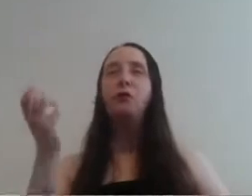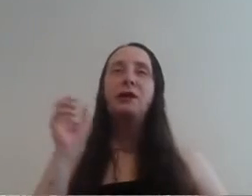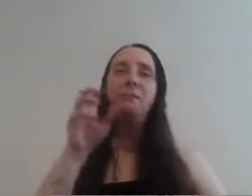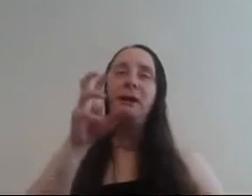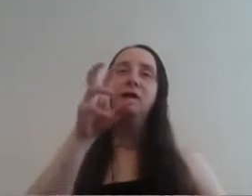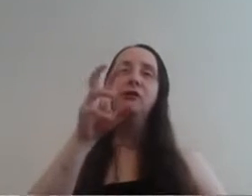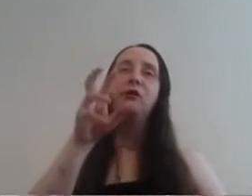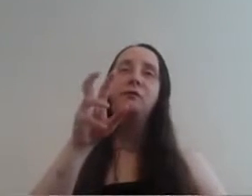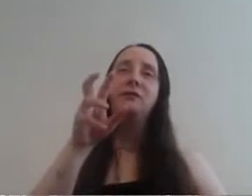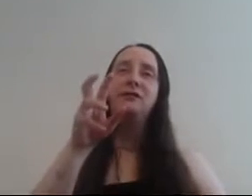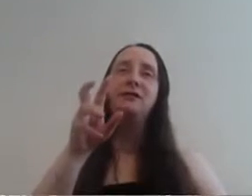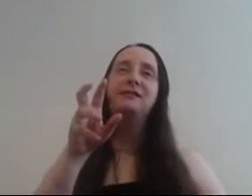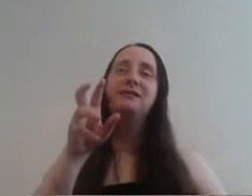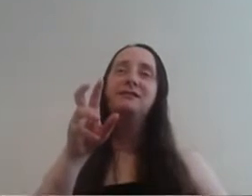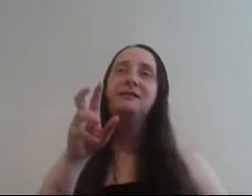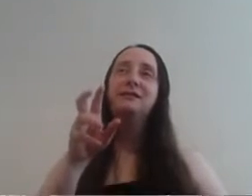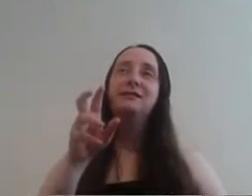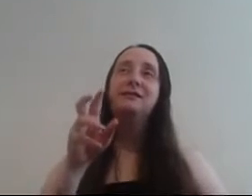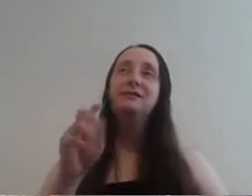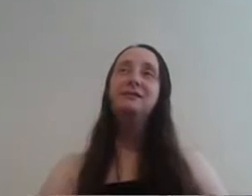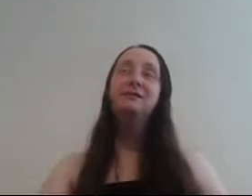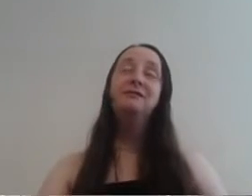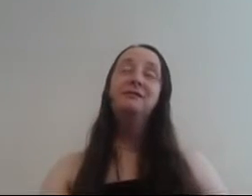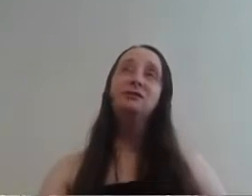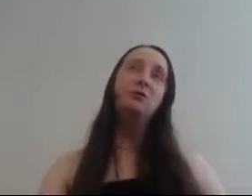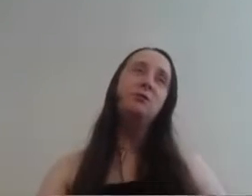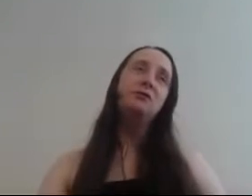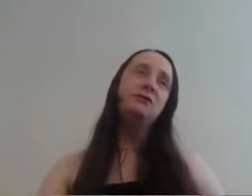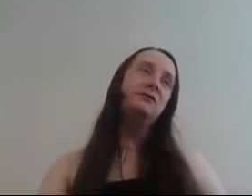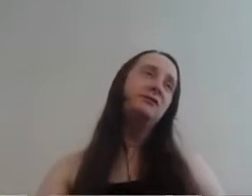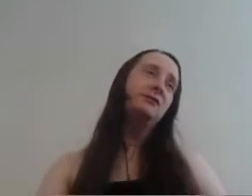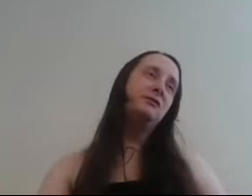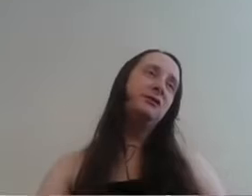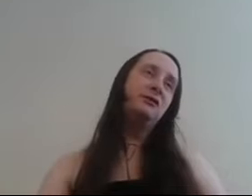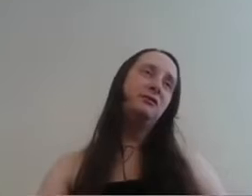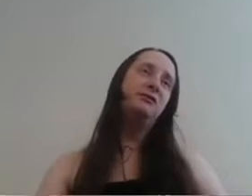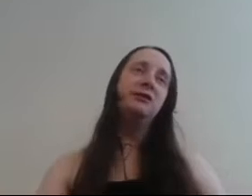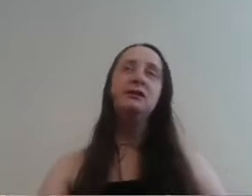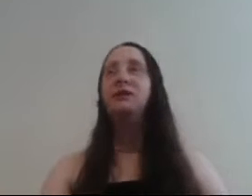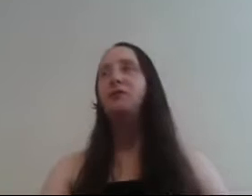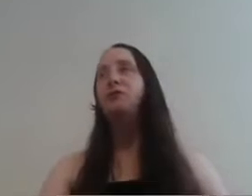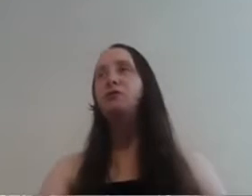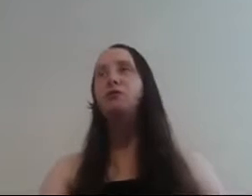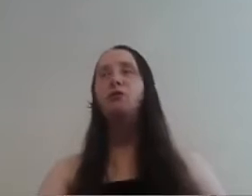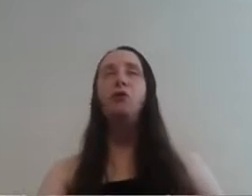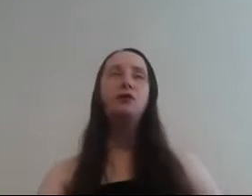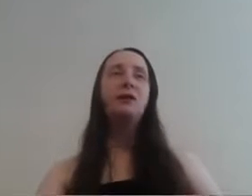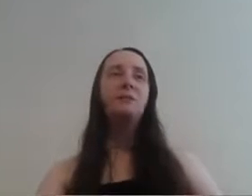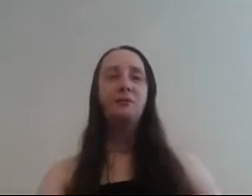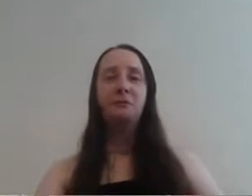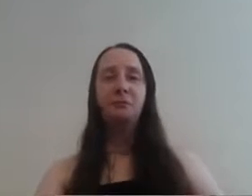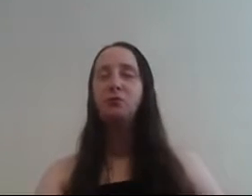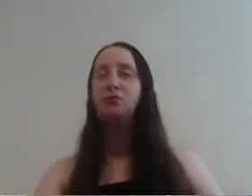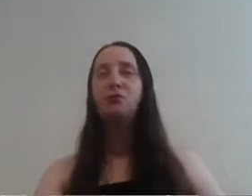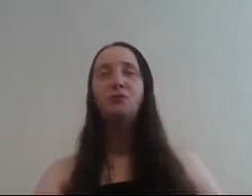Cora's heart back into Cora when she died so Regina's not got Cora's heart in the book still